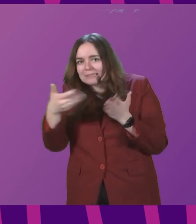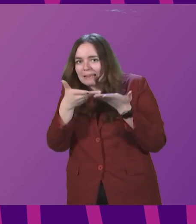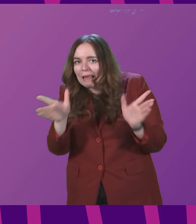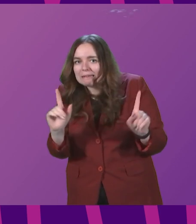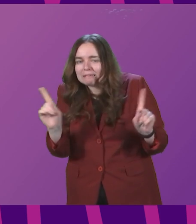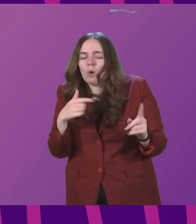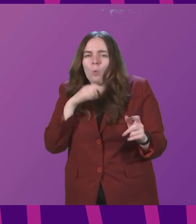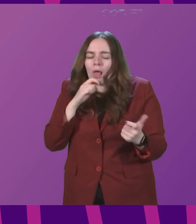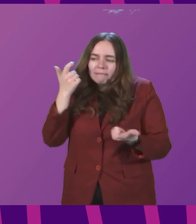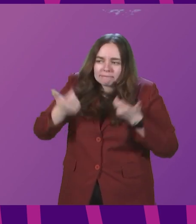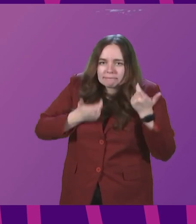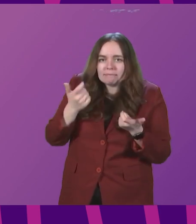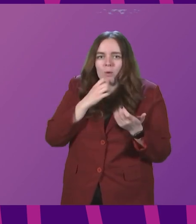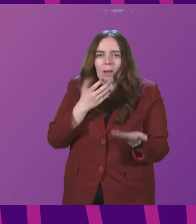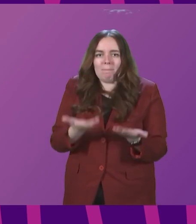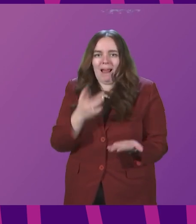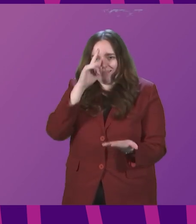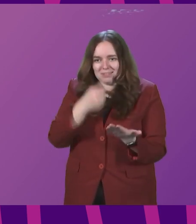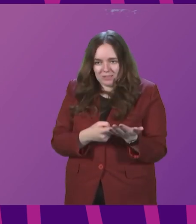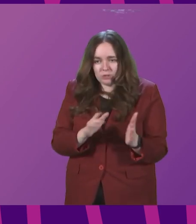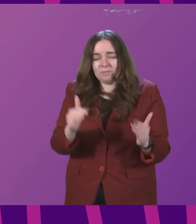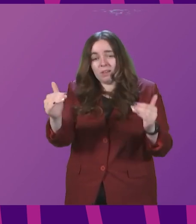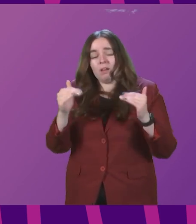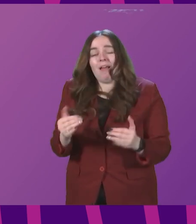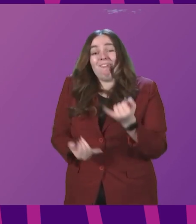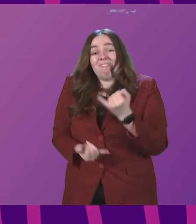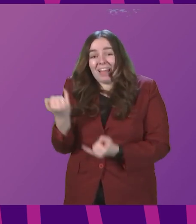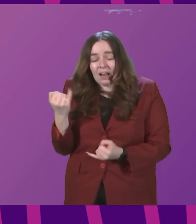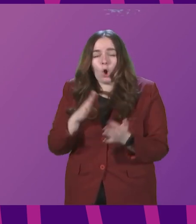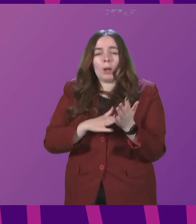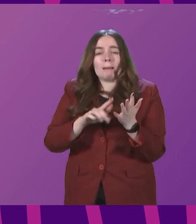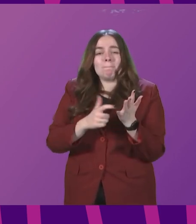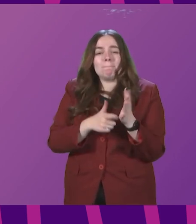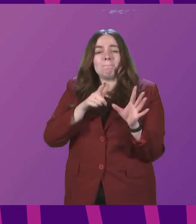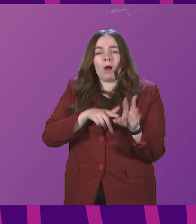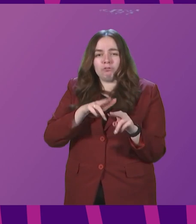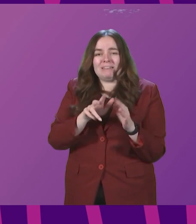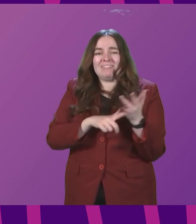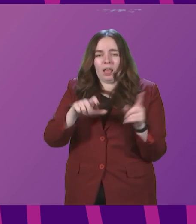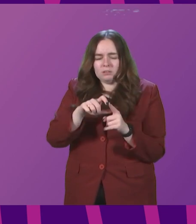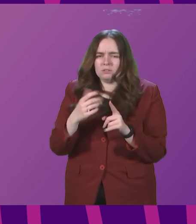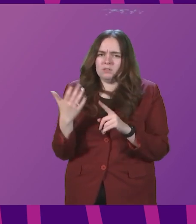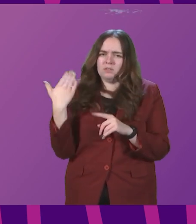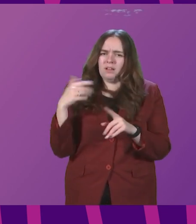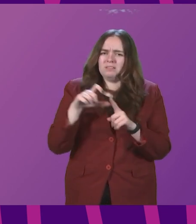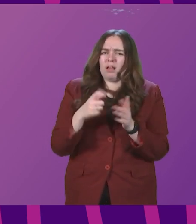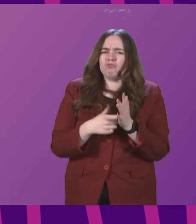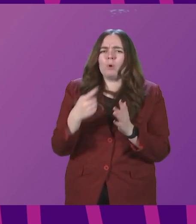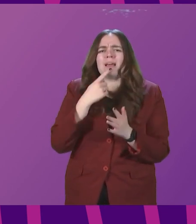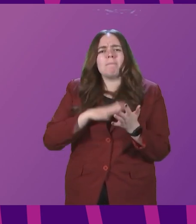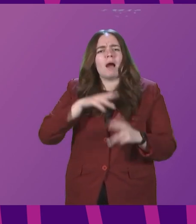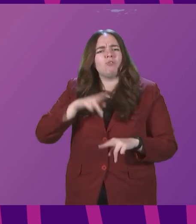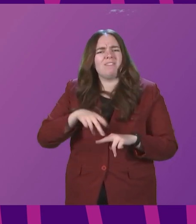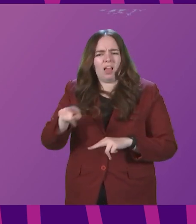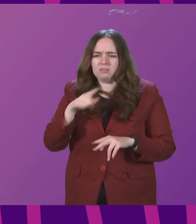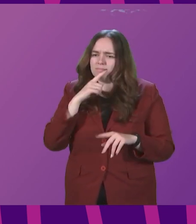carefully and we will come to a balanced judgment. Finally, on Morayfield, it is not too long ago that Douglas Ross was telling me that Morayfield would never be able